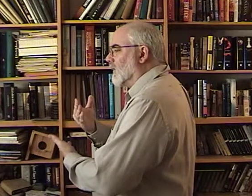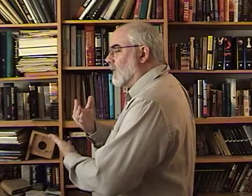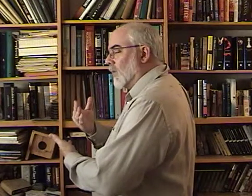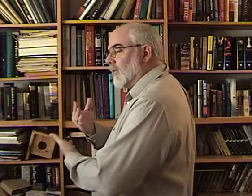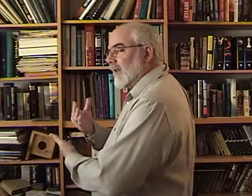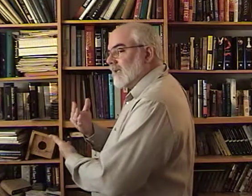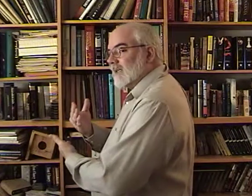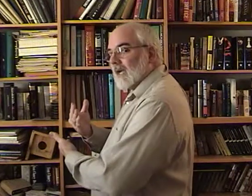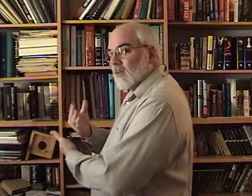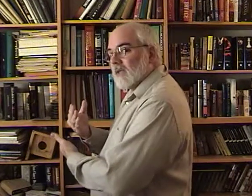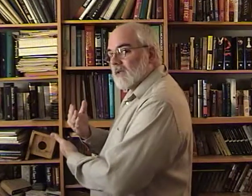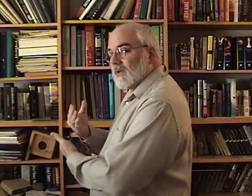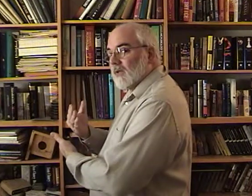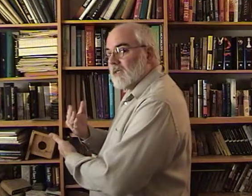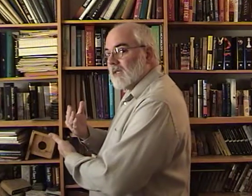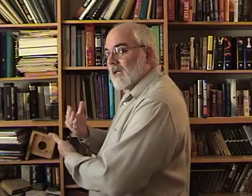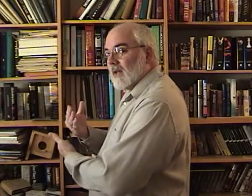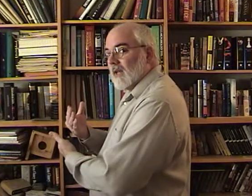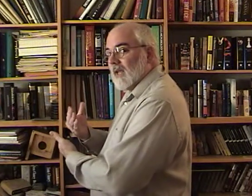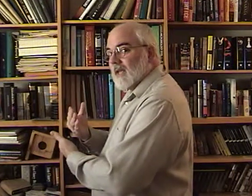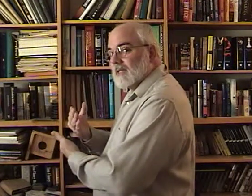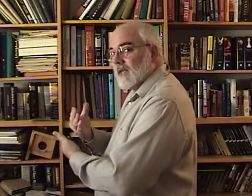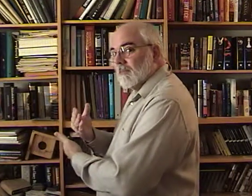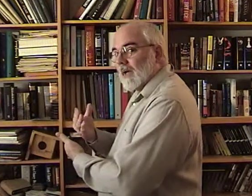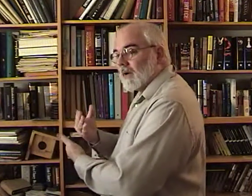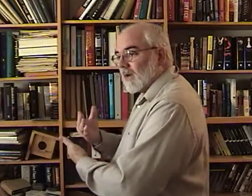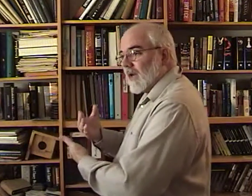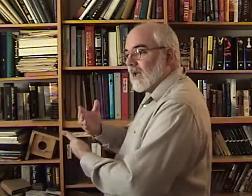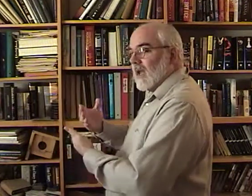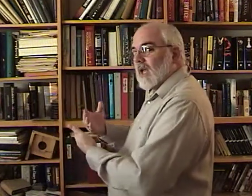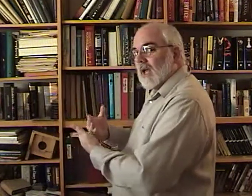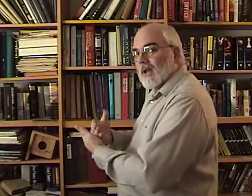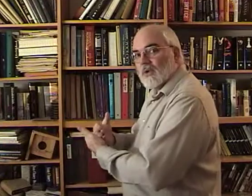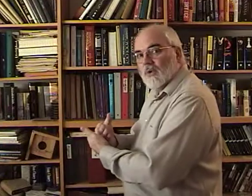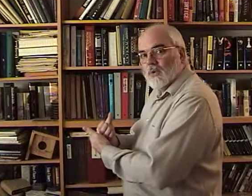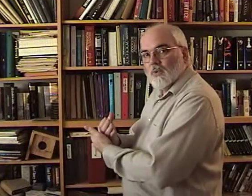going to do the whole thing sideways. So that you can see. See it better. Alright. A new.